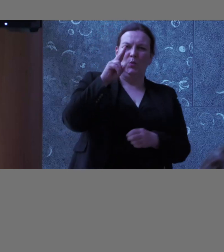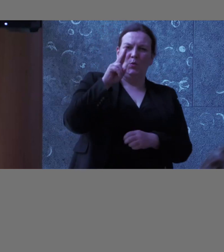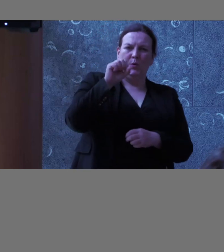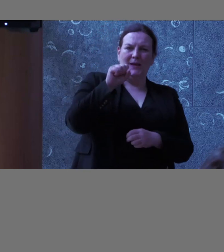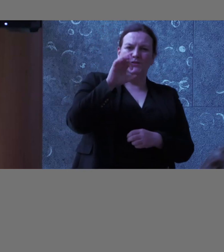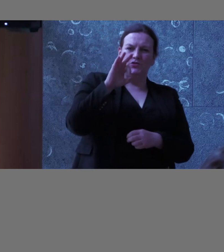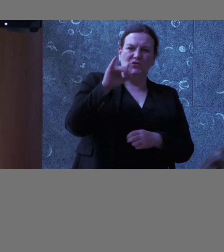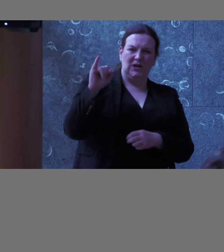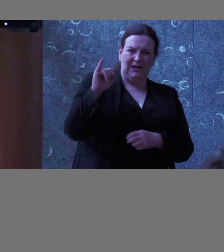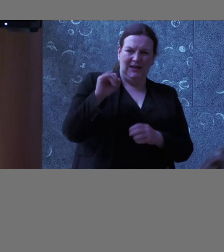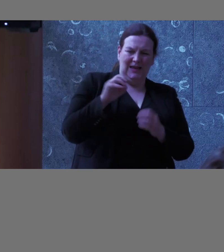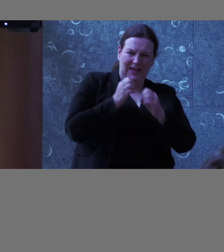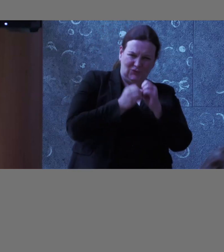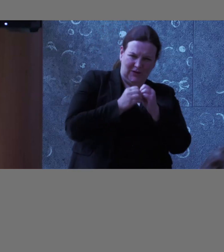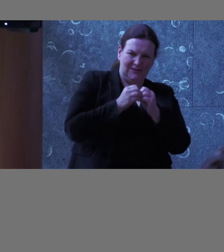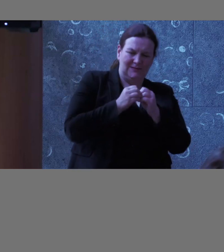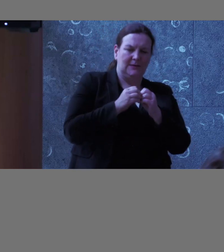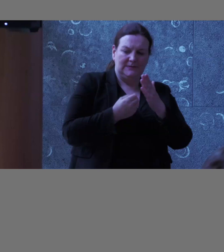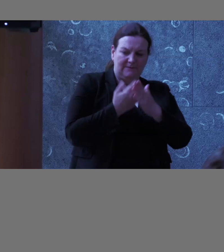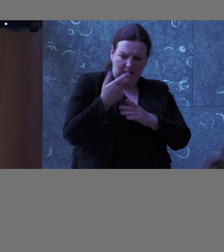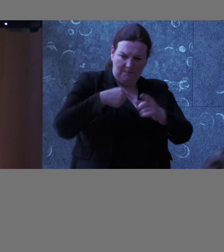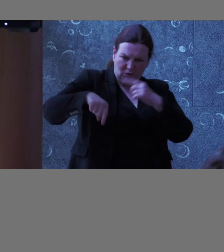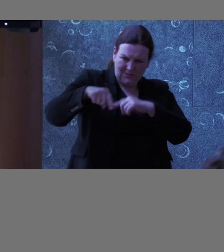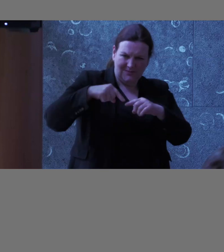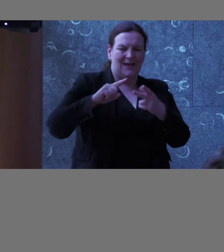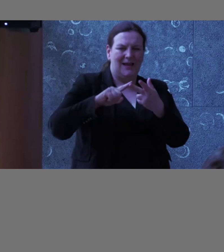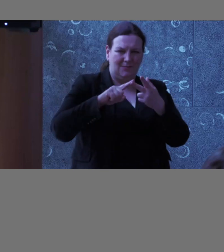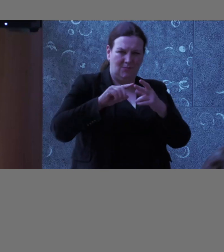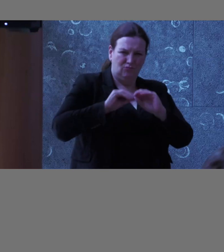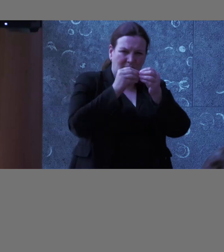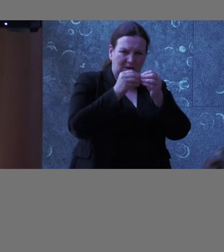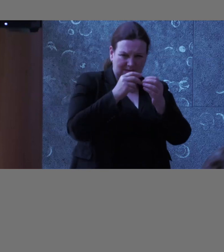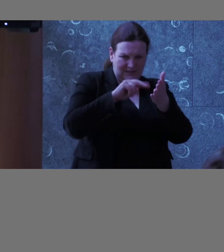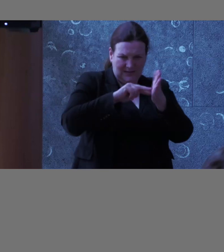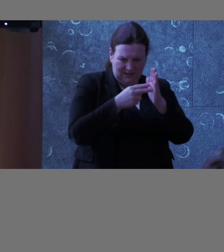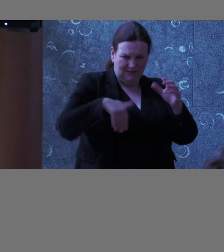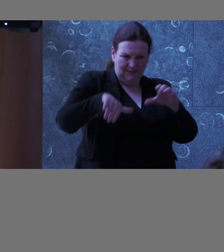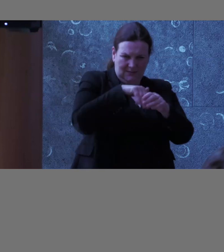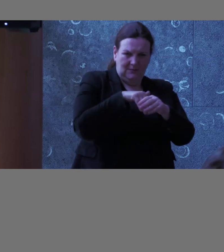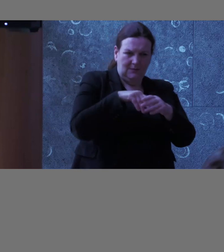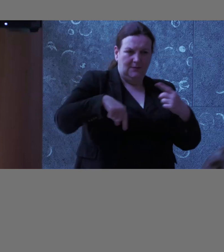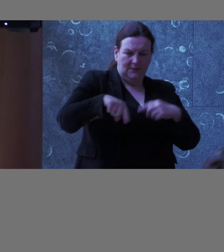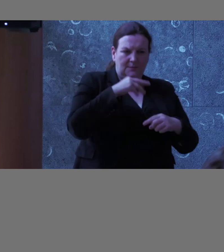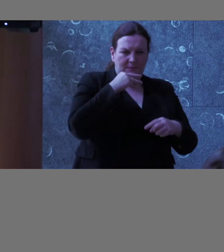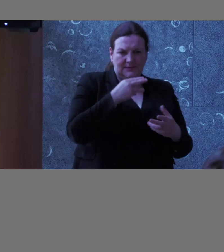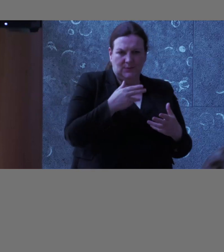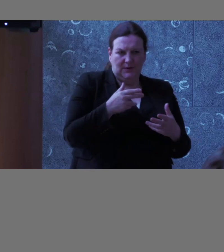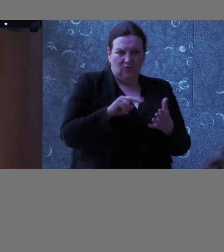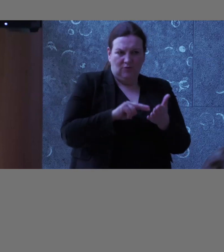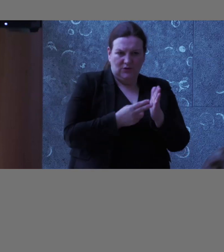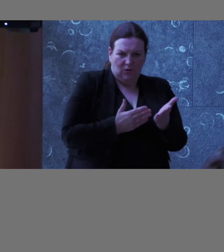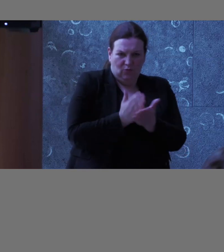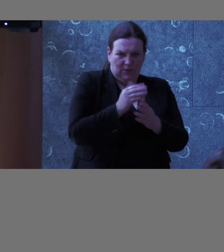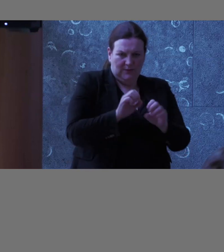and product designers working together in order to do this, so that really covers how we were able to bring through this system.